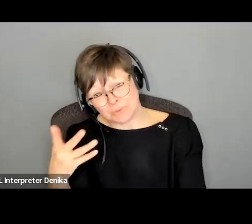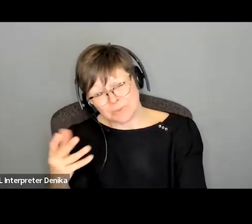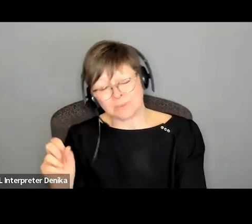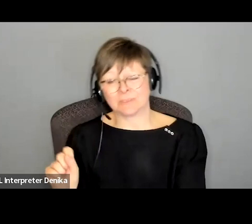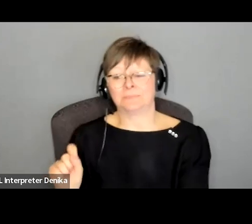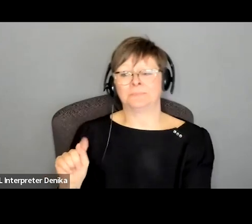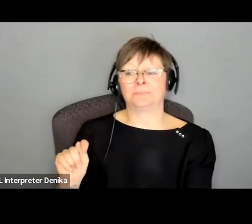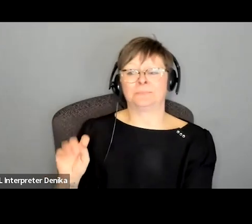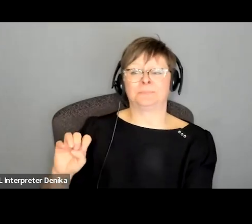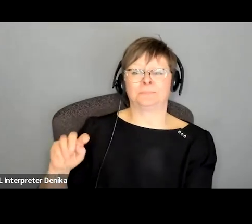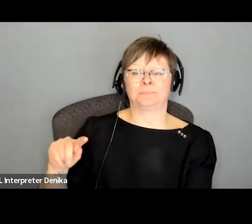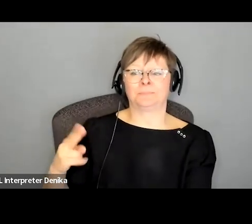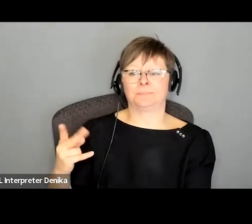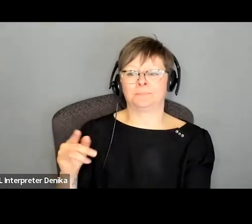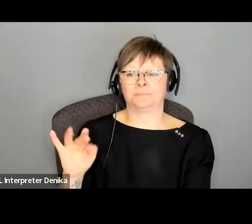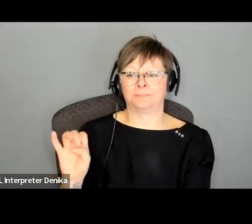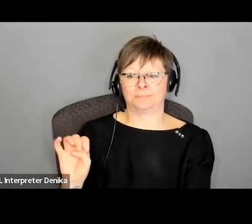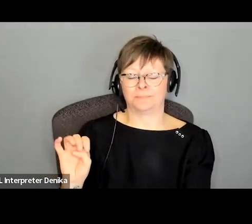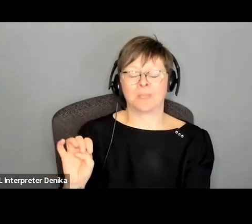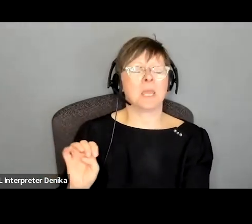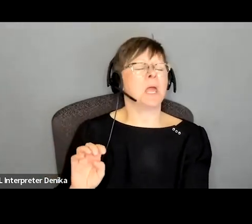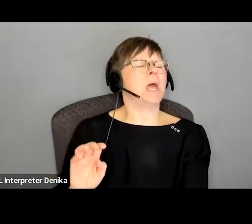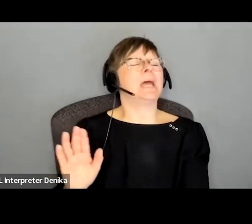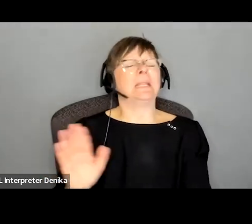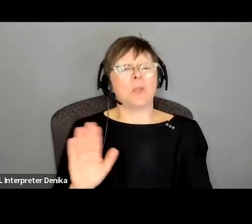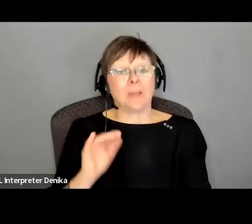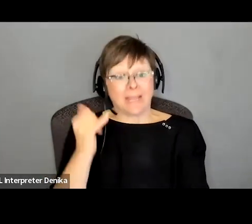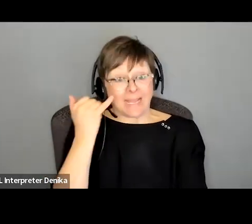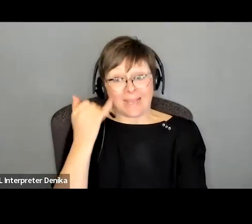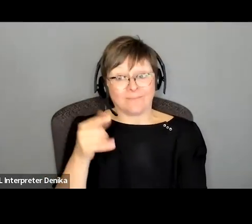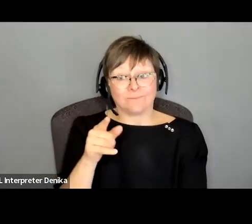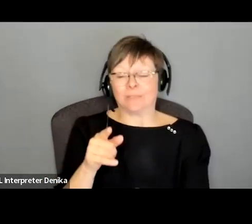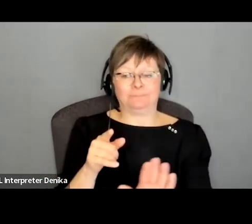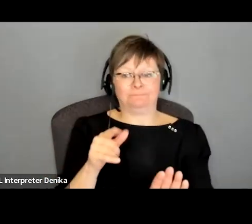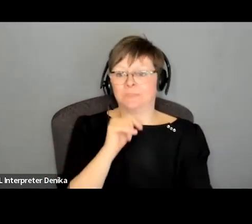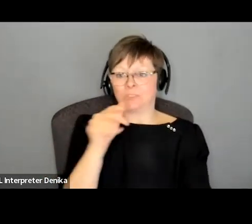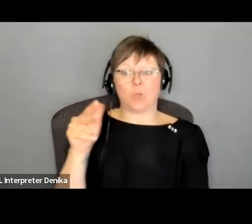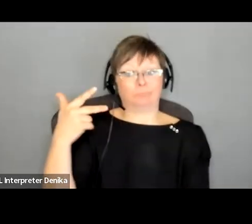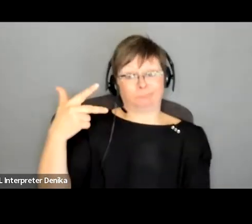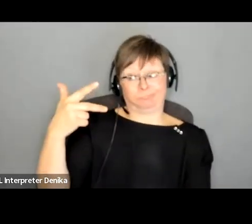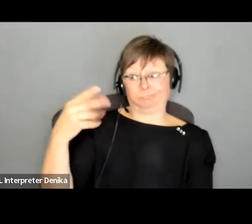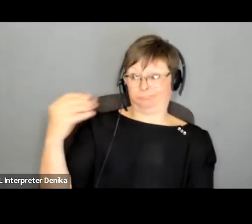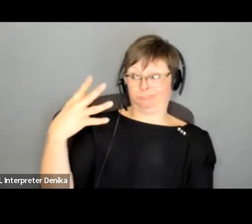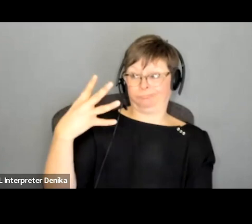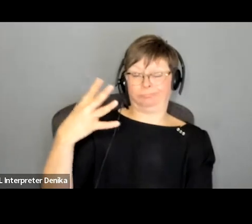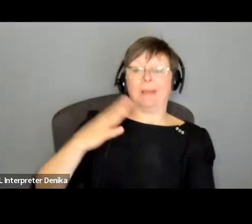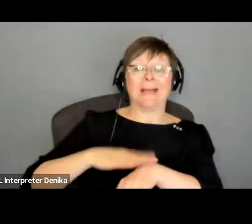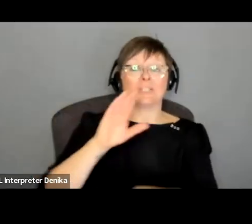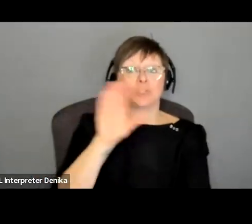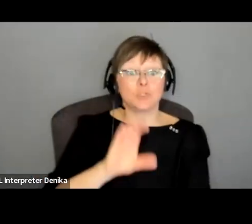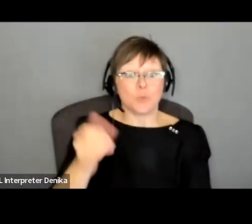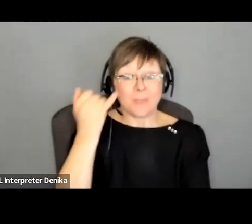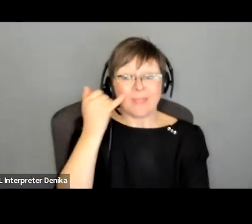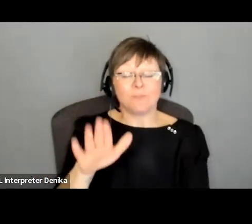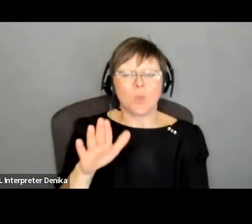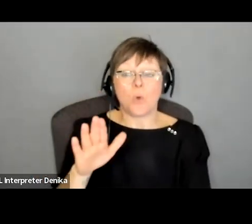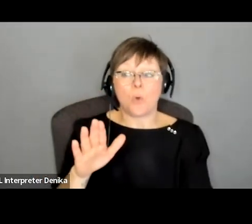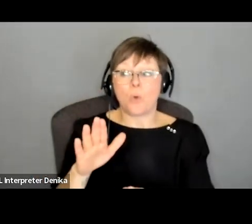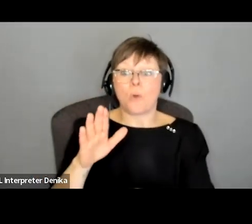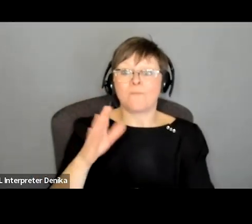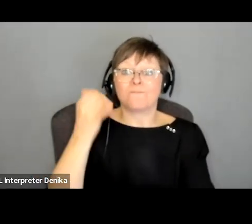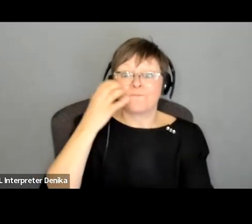i don't think so i think if you can try not to tape yourself on zoom if you can have your iphone or whatever set to tape yourself